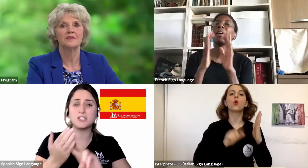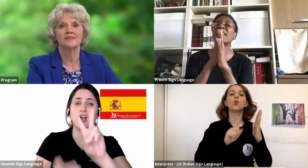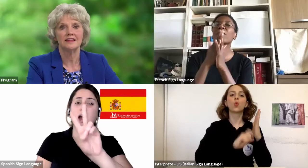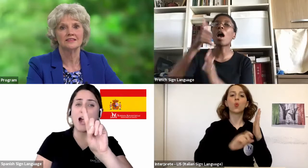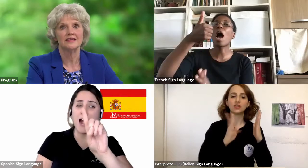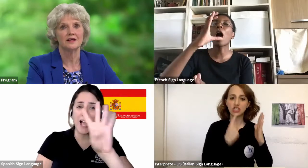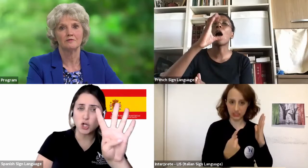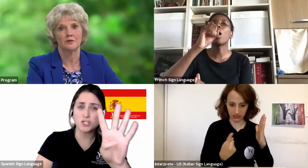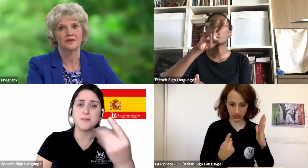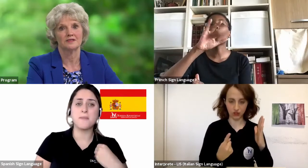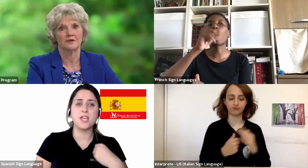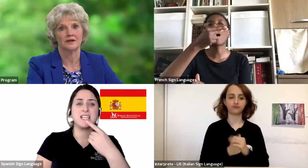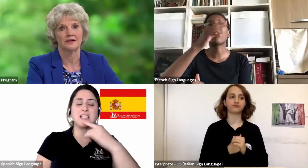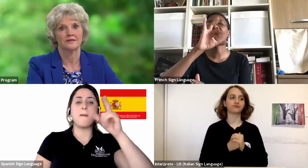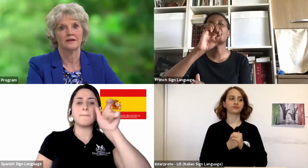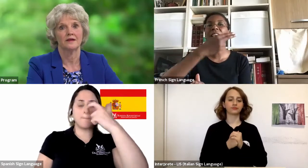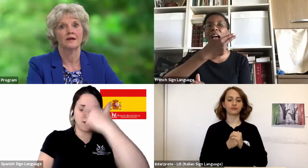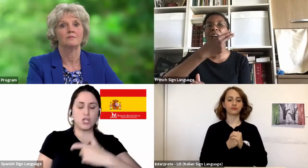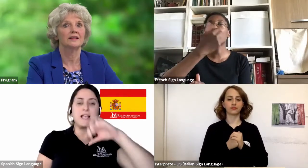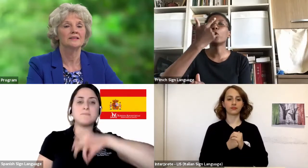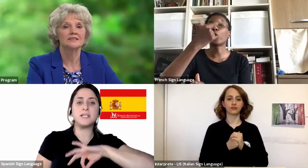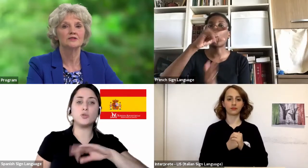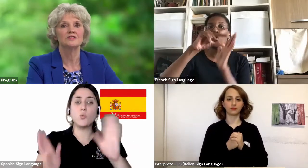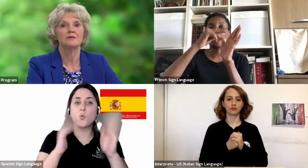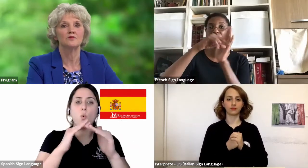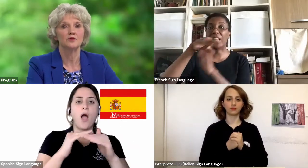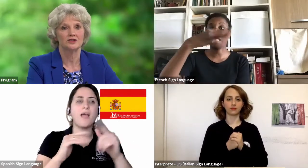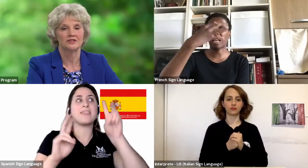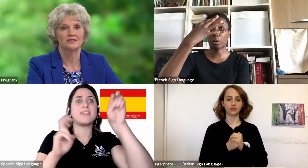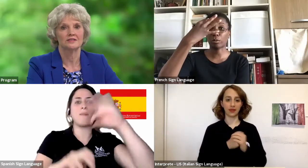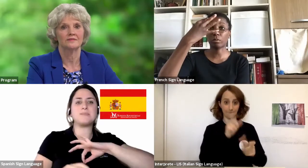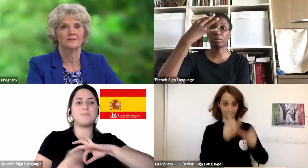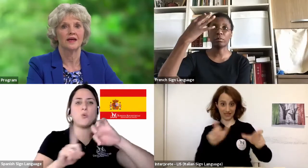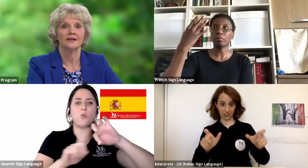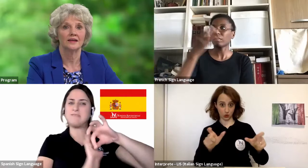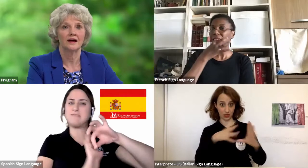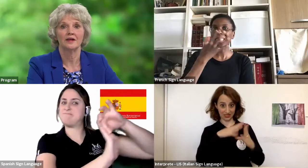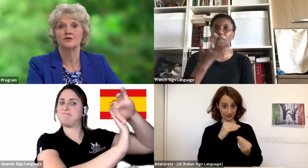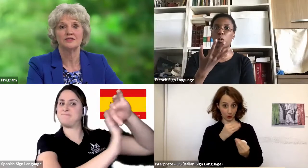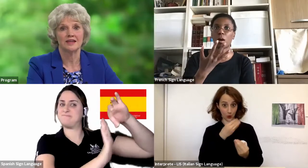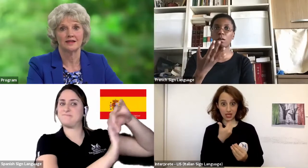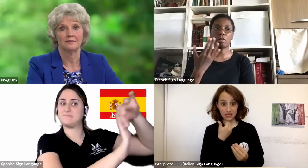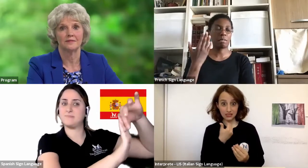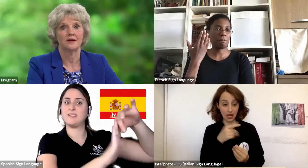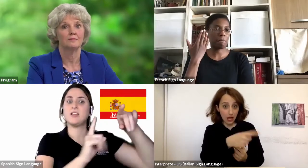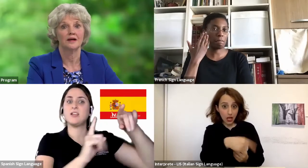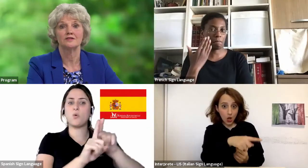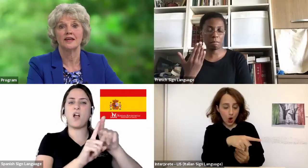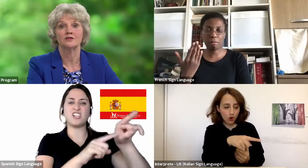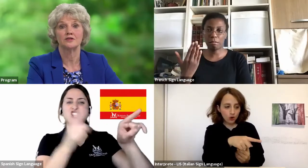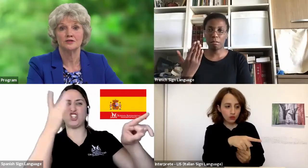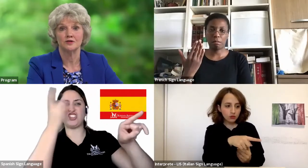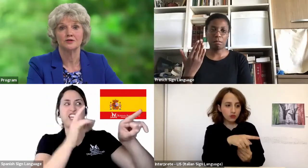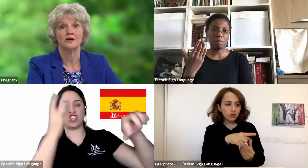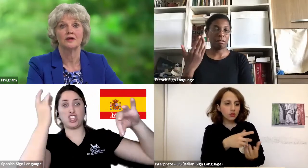accept the things that come from the Spirit, but considers them foolishness and cannot understand them because